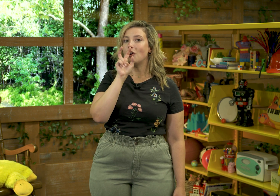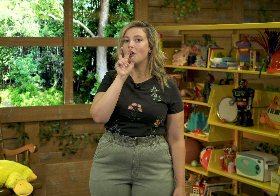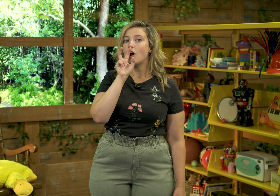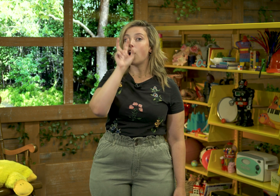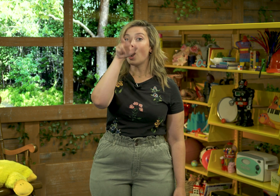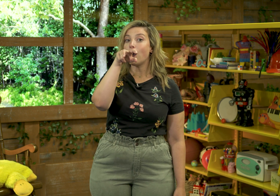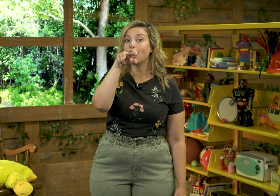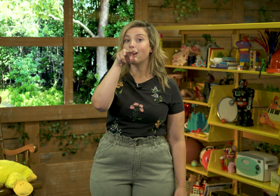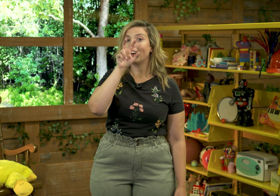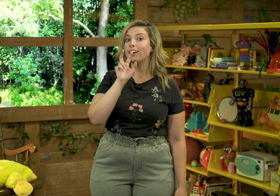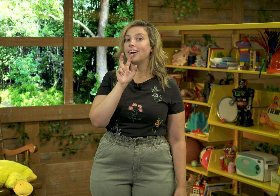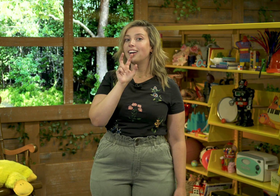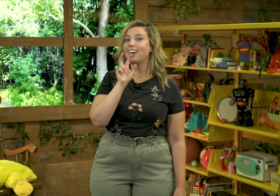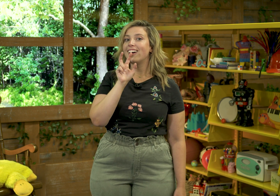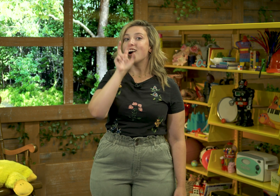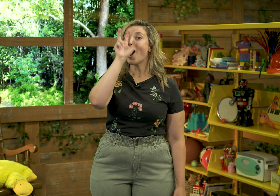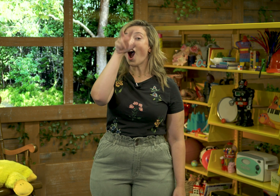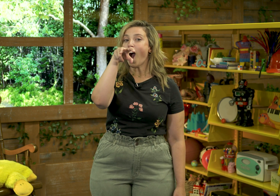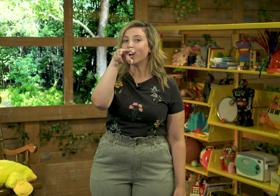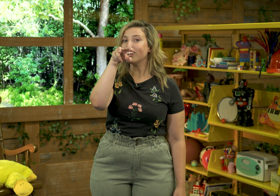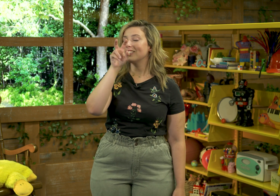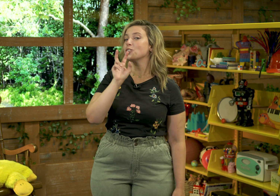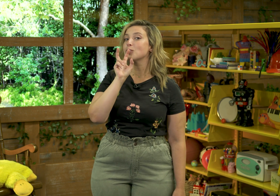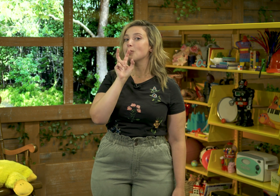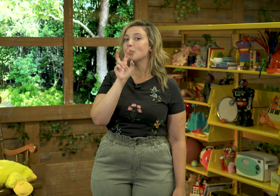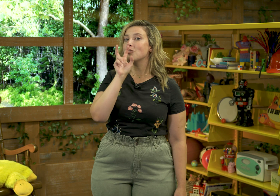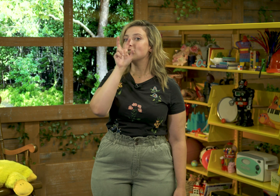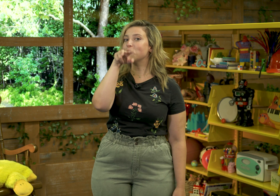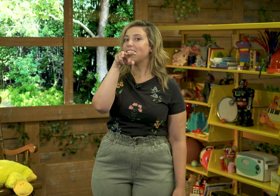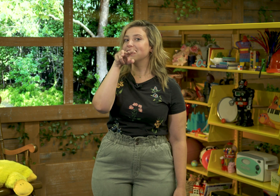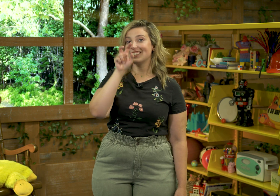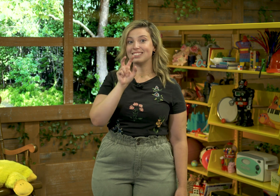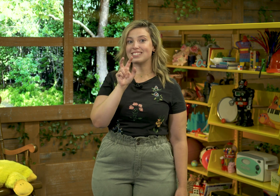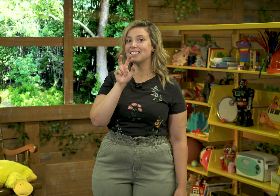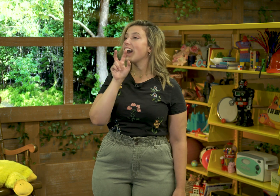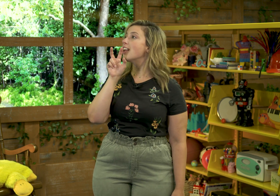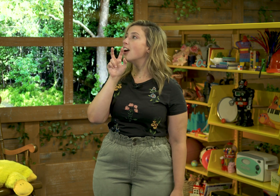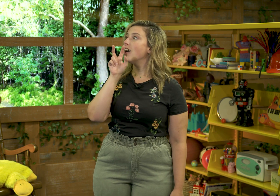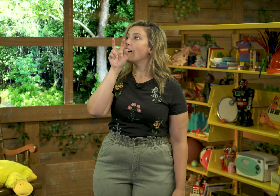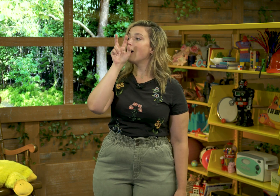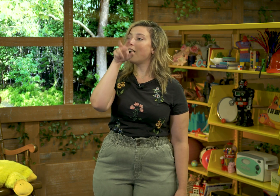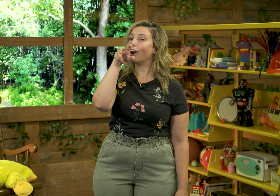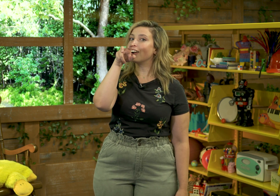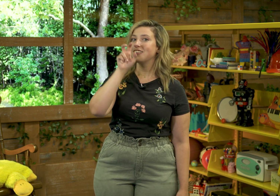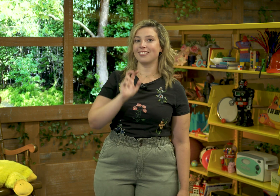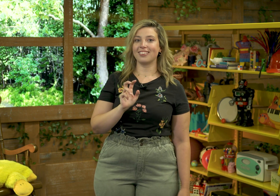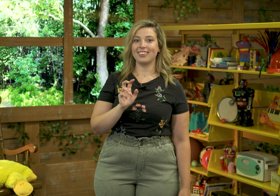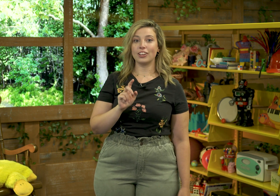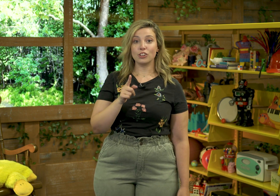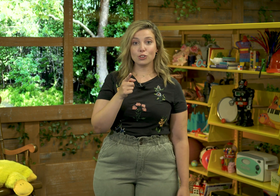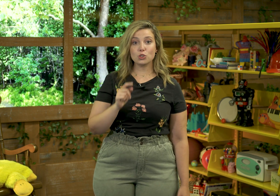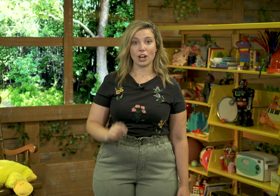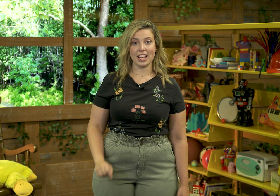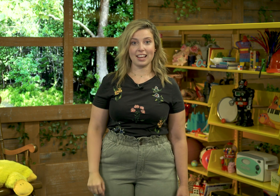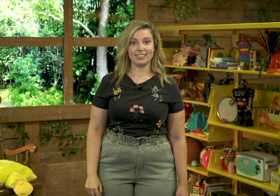hawk. Hawk. So it's going to move this way. You see that? Hawk. You try it.